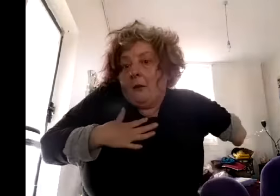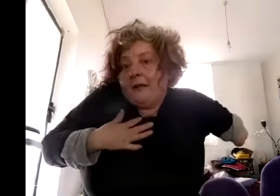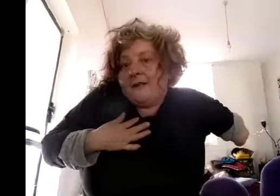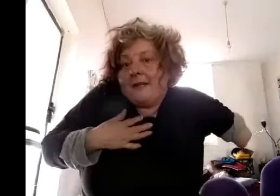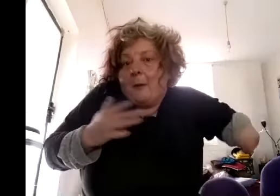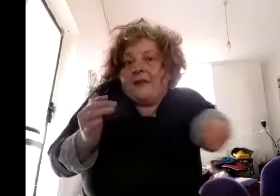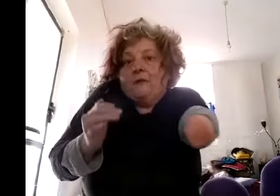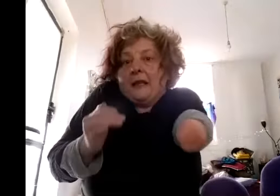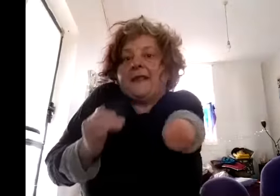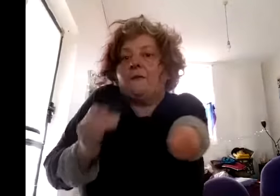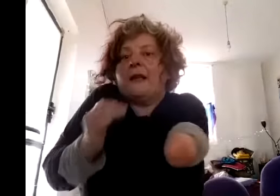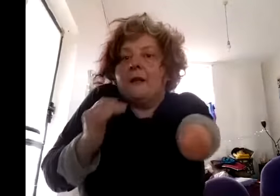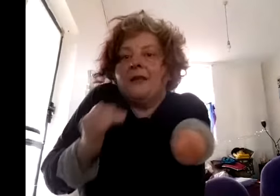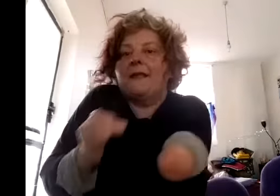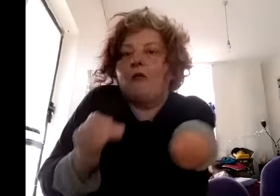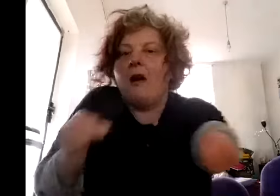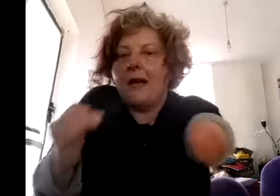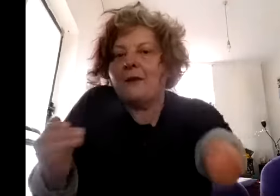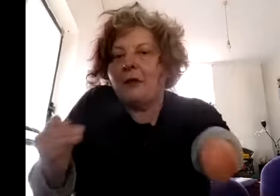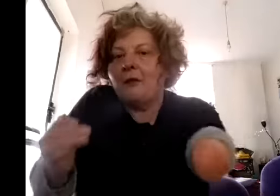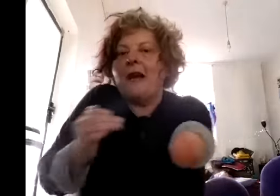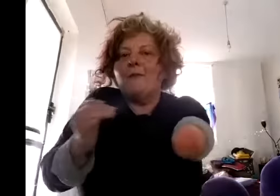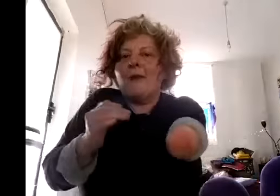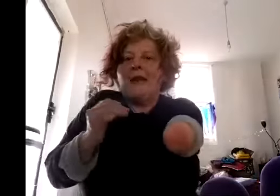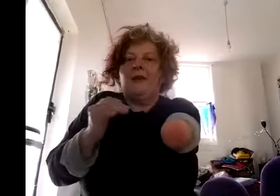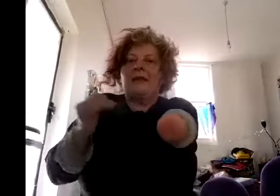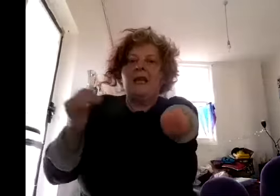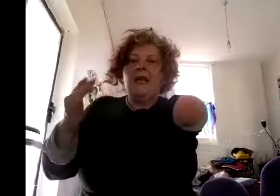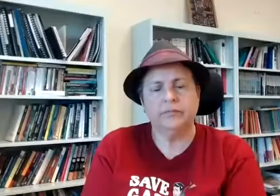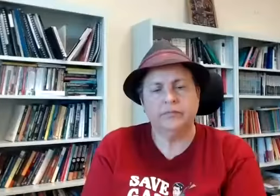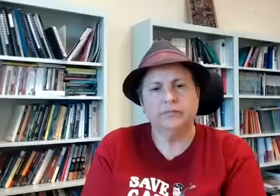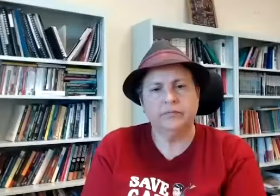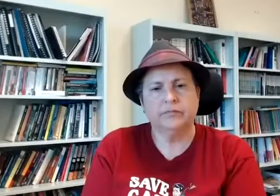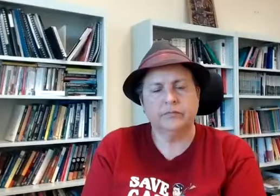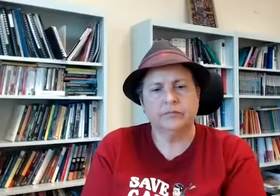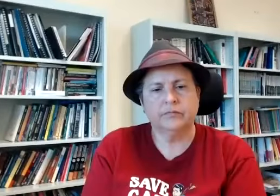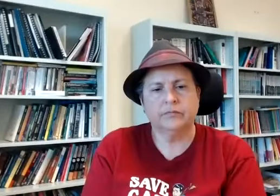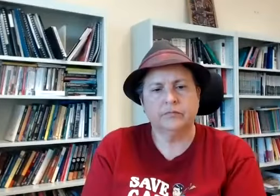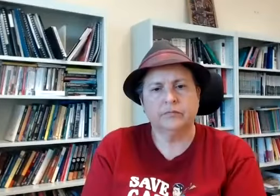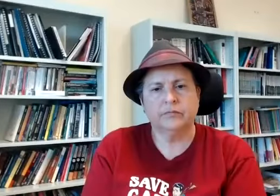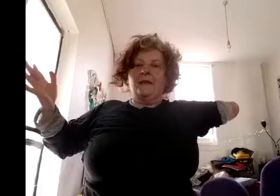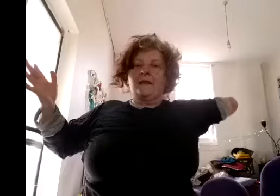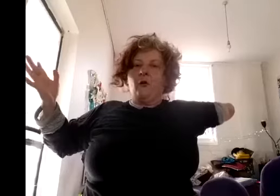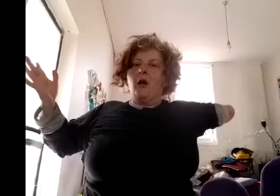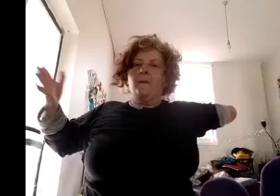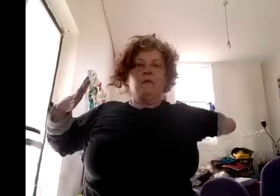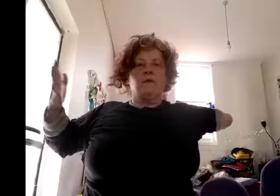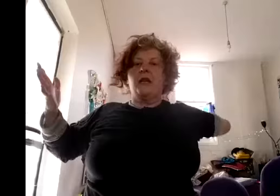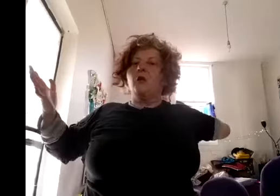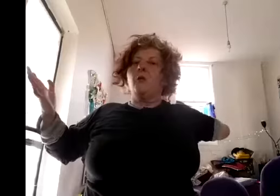even say this about myself relatively limited lives because of our impairments yeah if someone who can stretch and soar reveal what